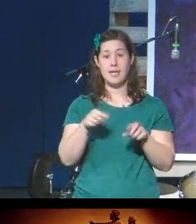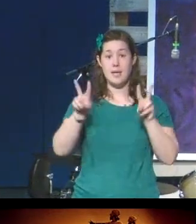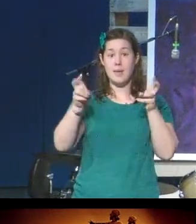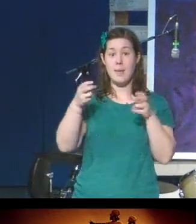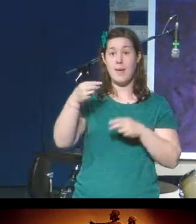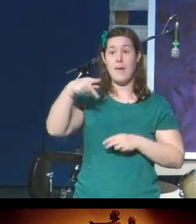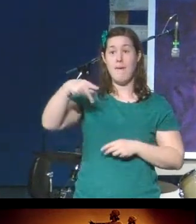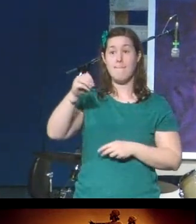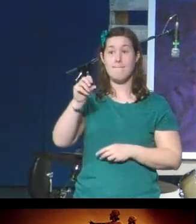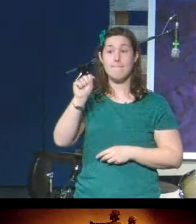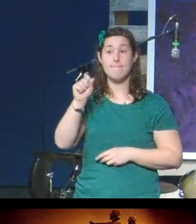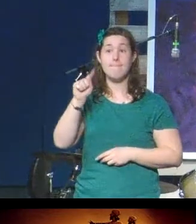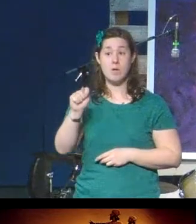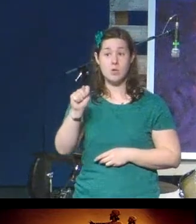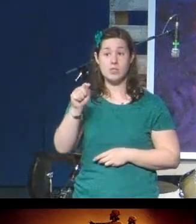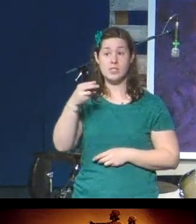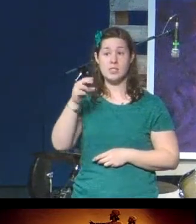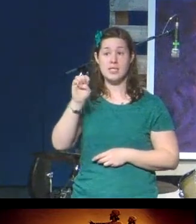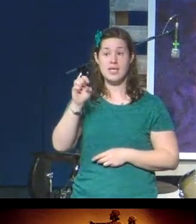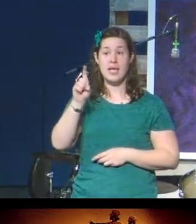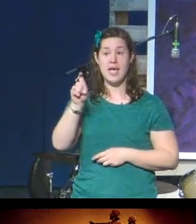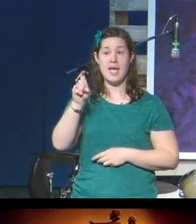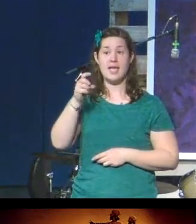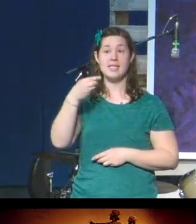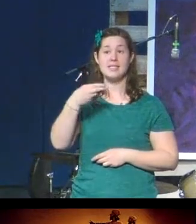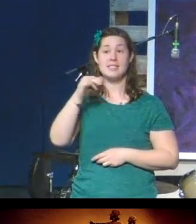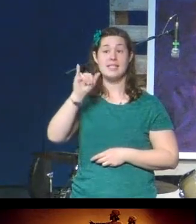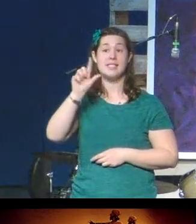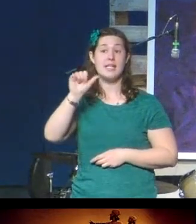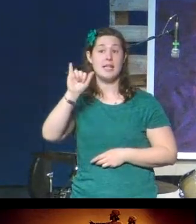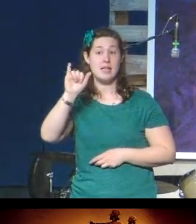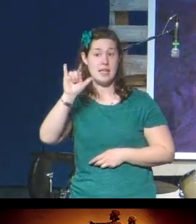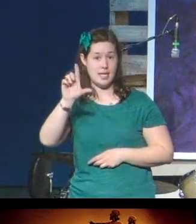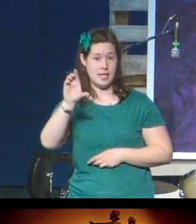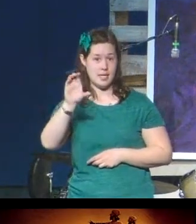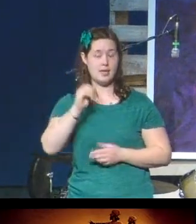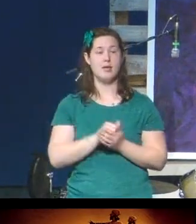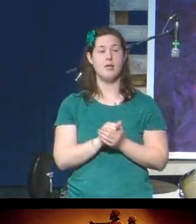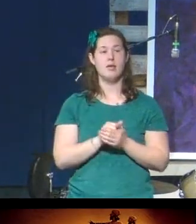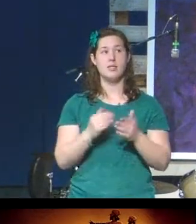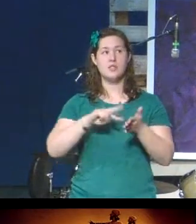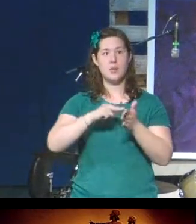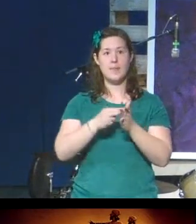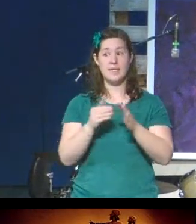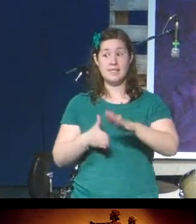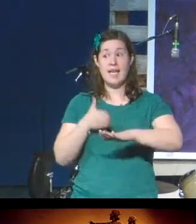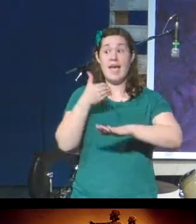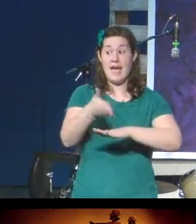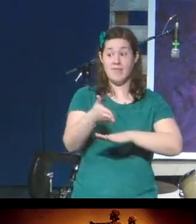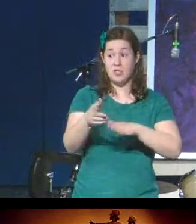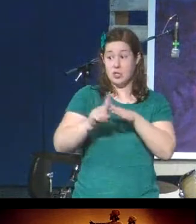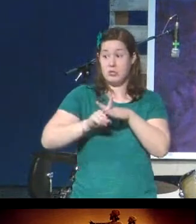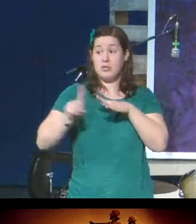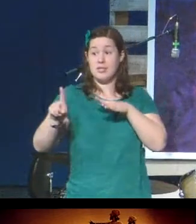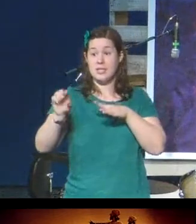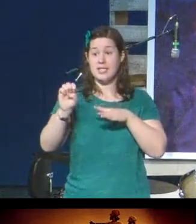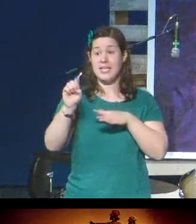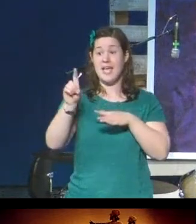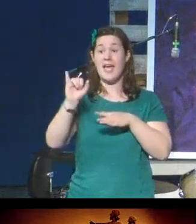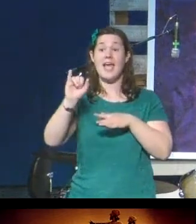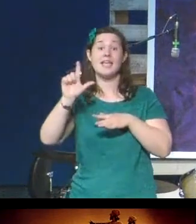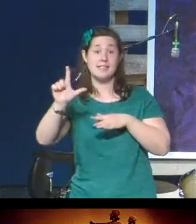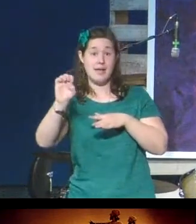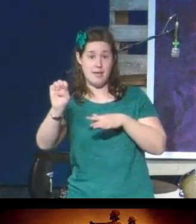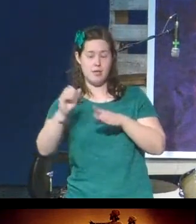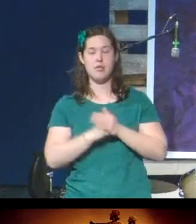exile in Babylon. And so, this is one of the prophets who arose in Judah after the Persian Empire was able to defeat the